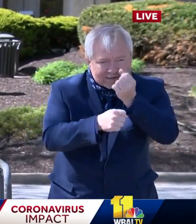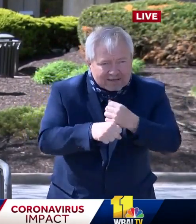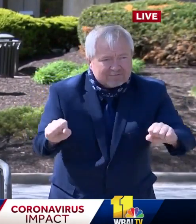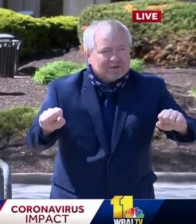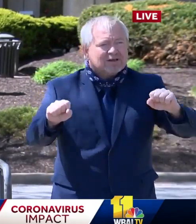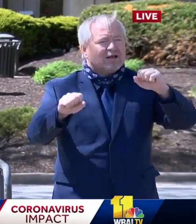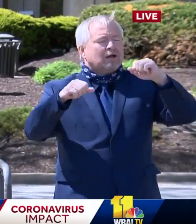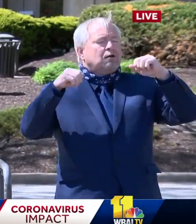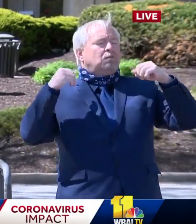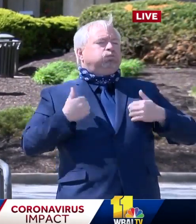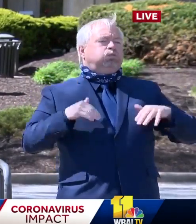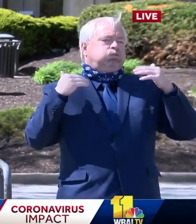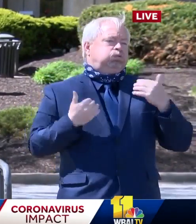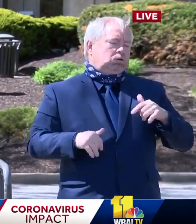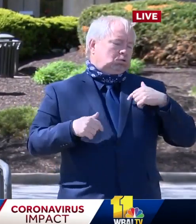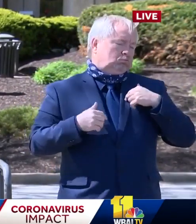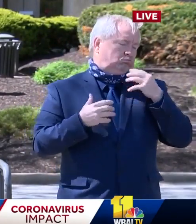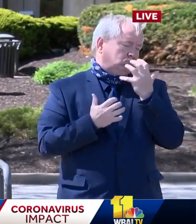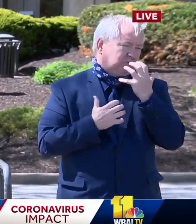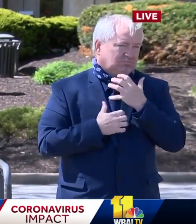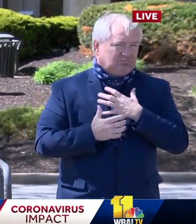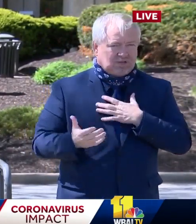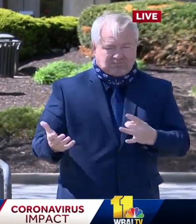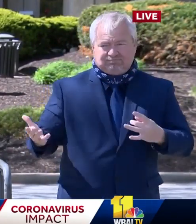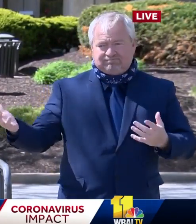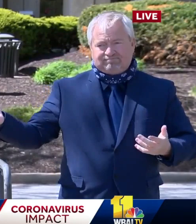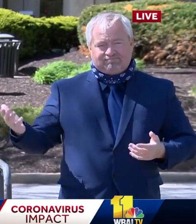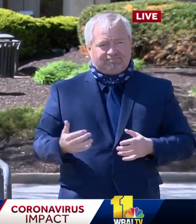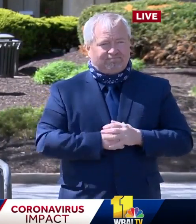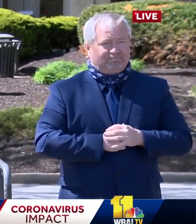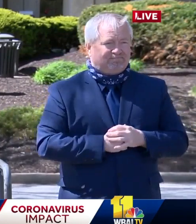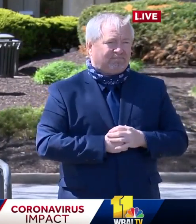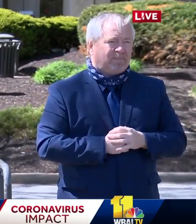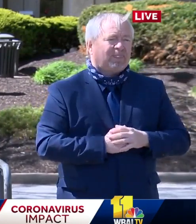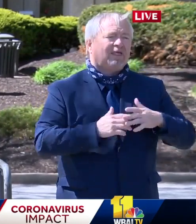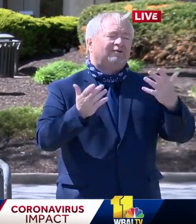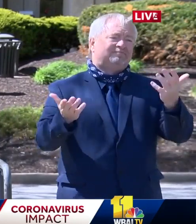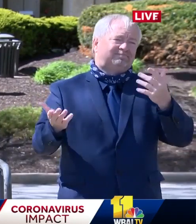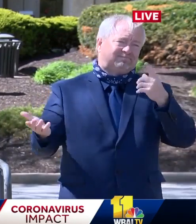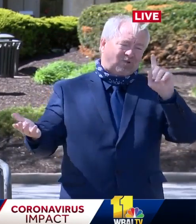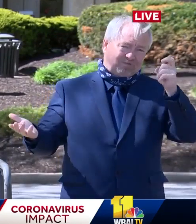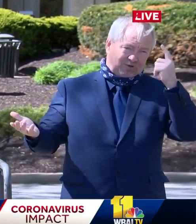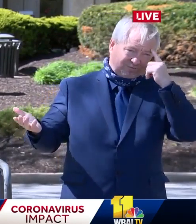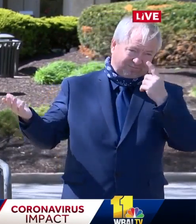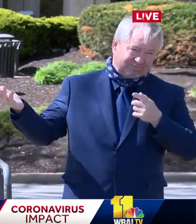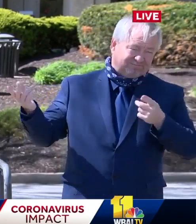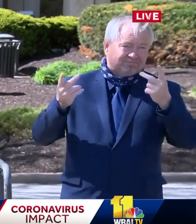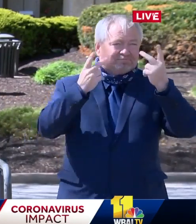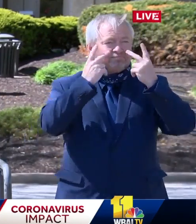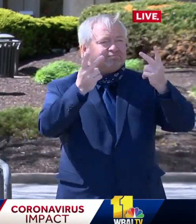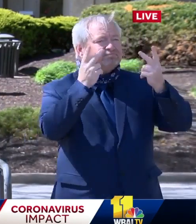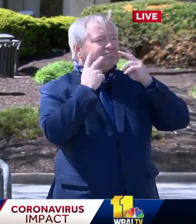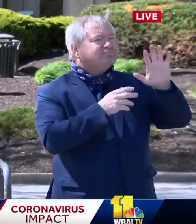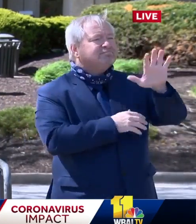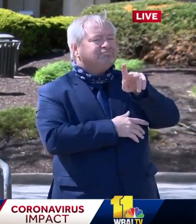really grateful for it. Uh, you heard that the governor right away upon hearing about these cases allowed for Prince George's County, uh, to be the